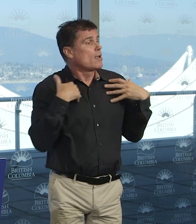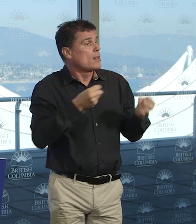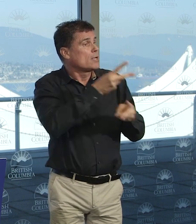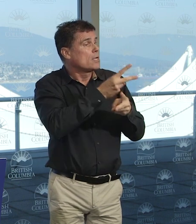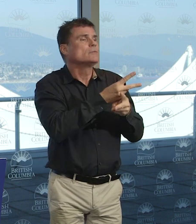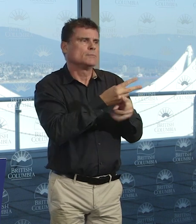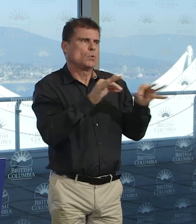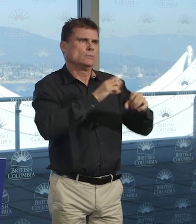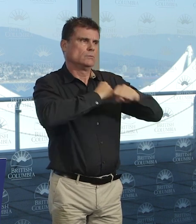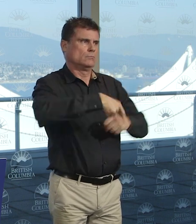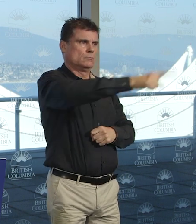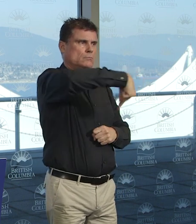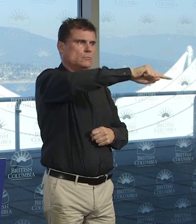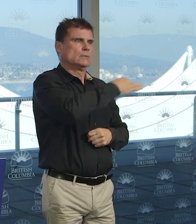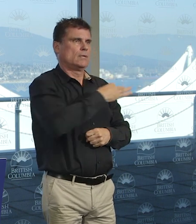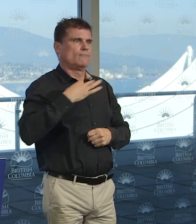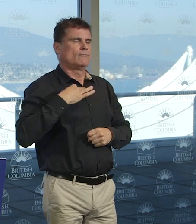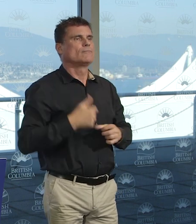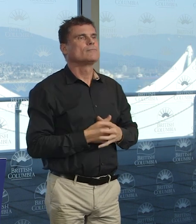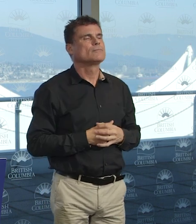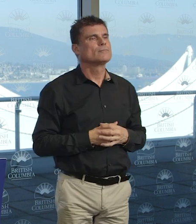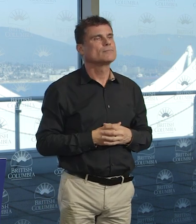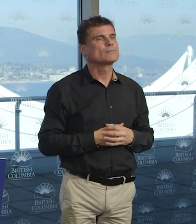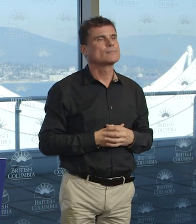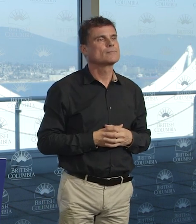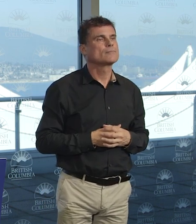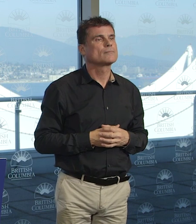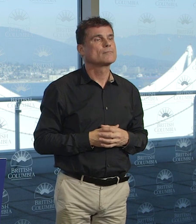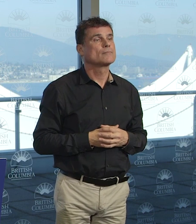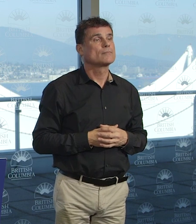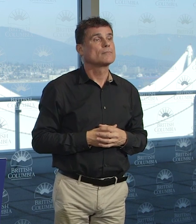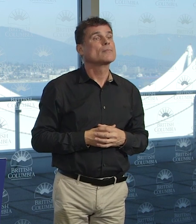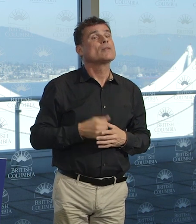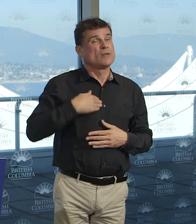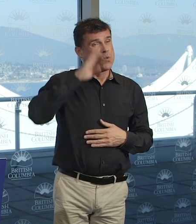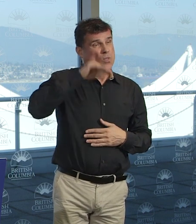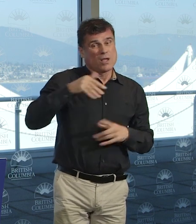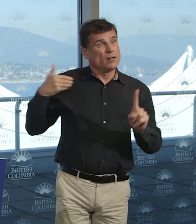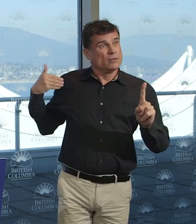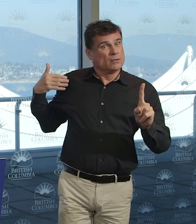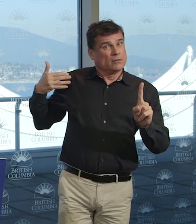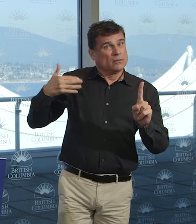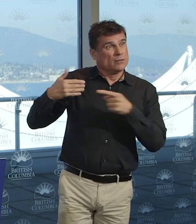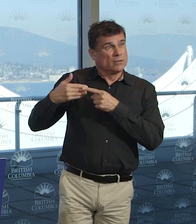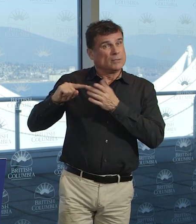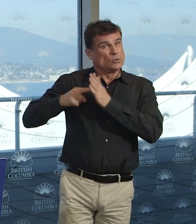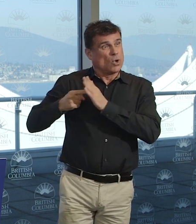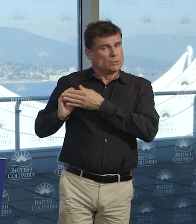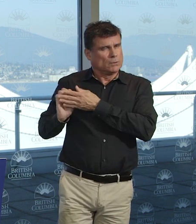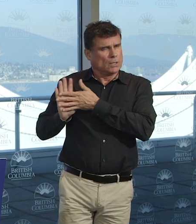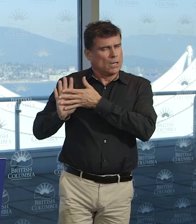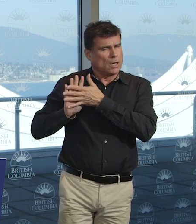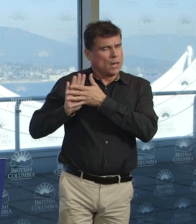and so much of course in the beginning is very unclear but I do want to say we do know so much more now about this virus